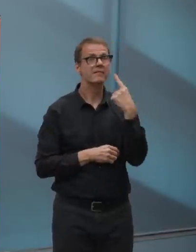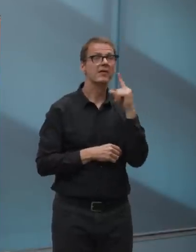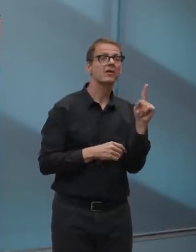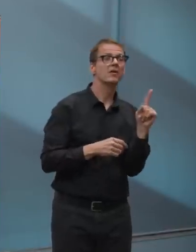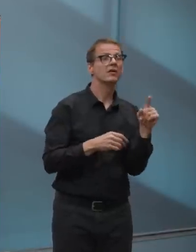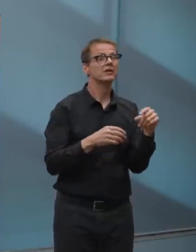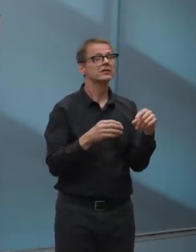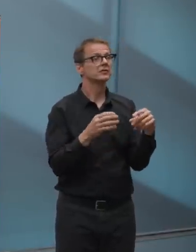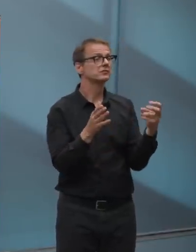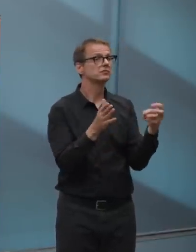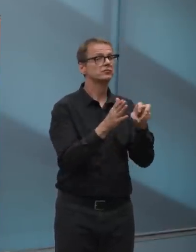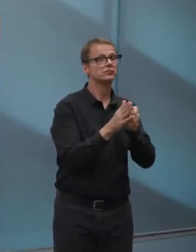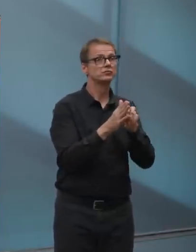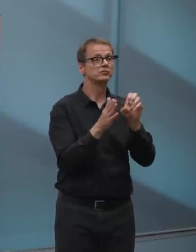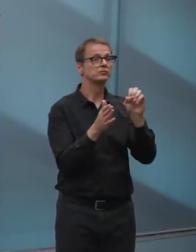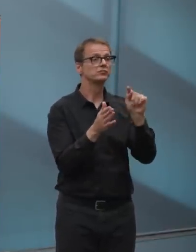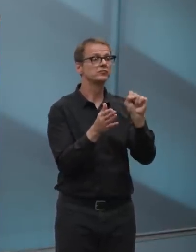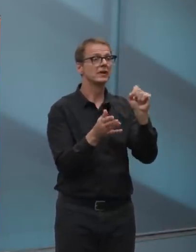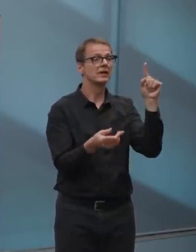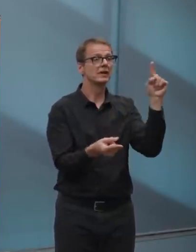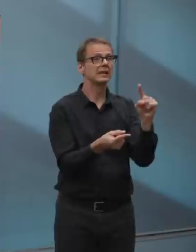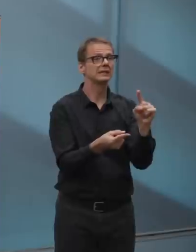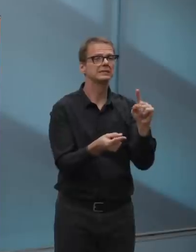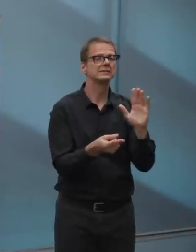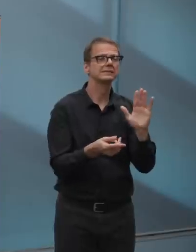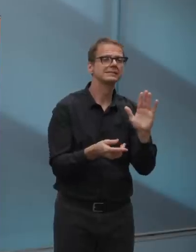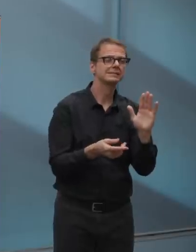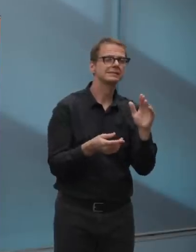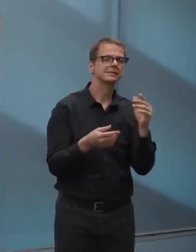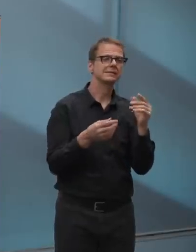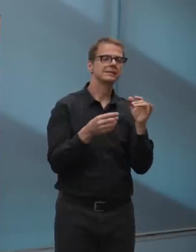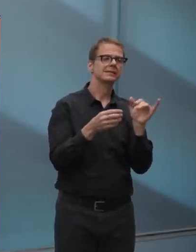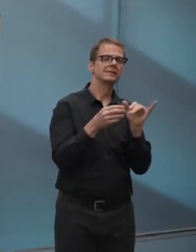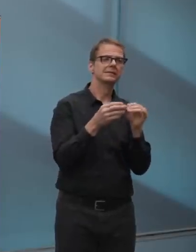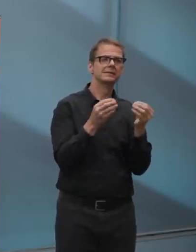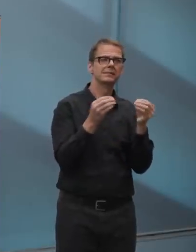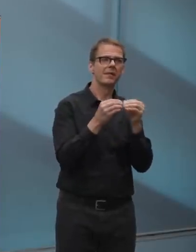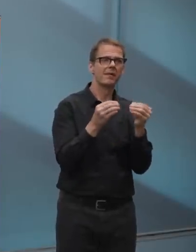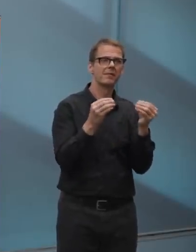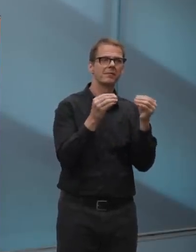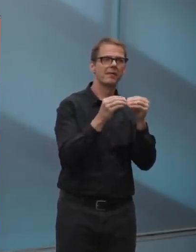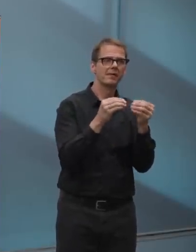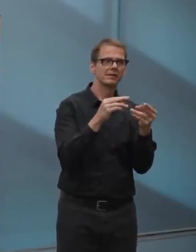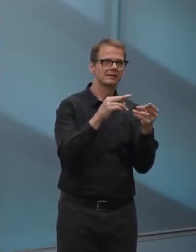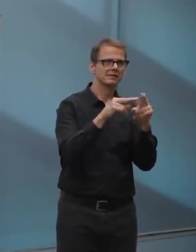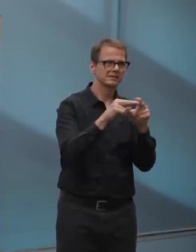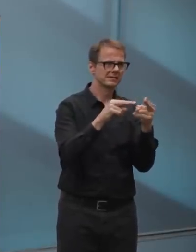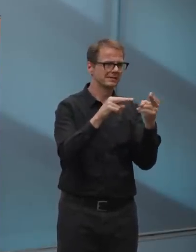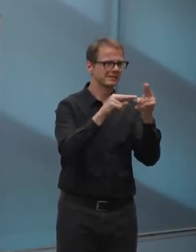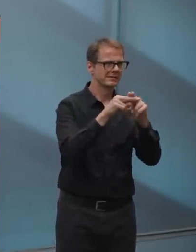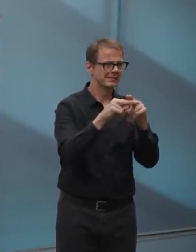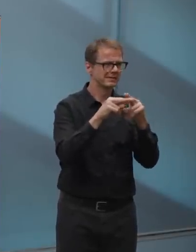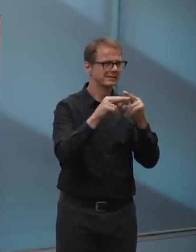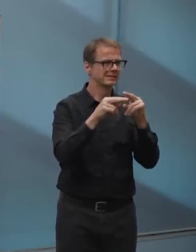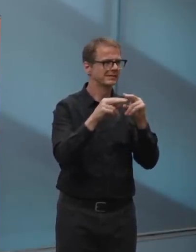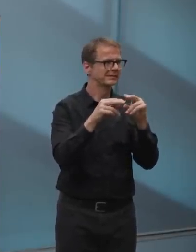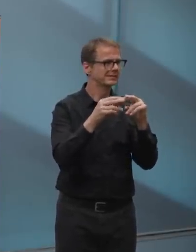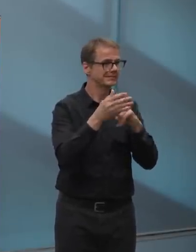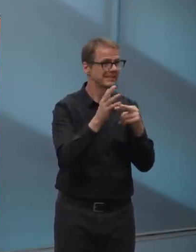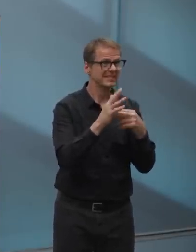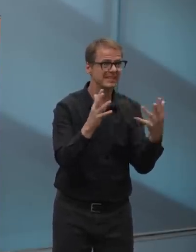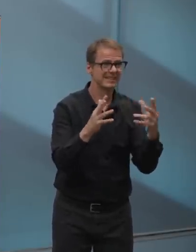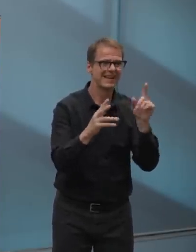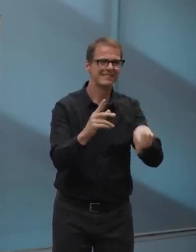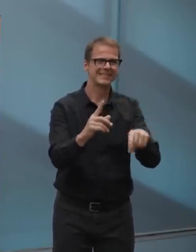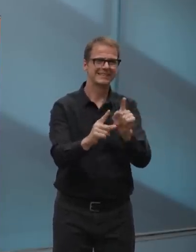riders as they do come back with relaunch, uh, in order to maintain physical distancing. So we might have half as many riders, but still need